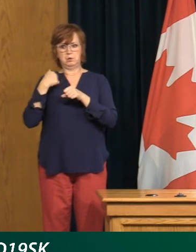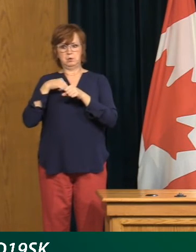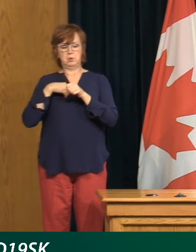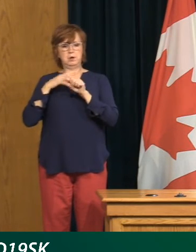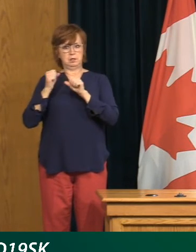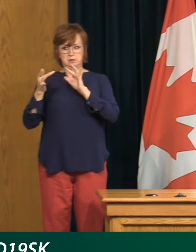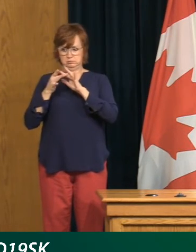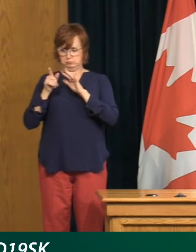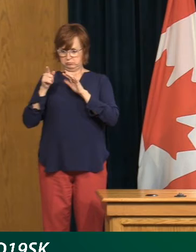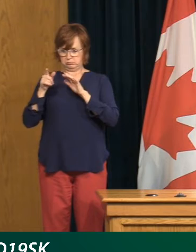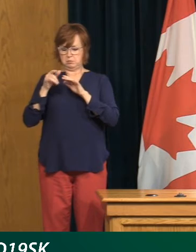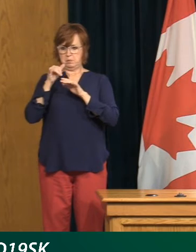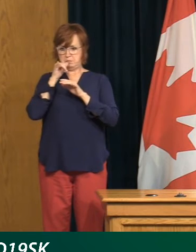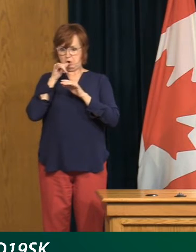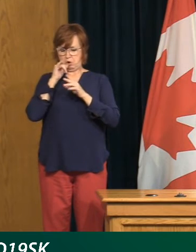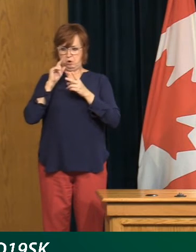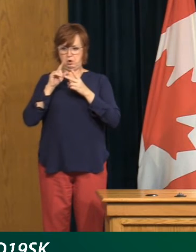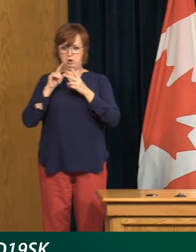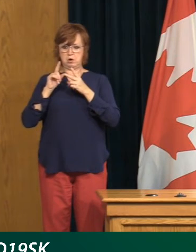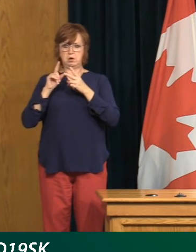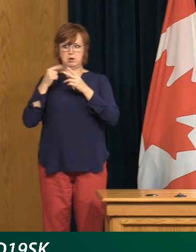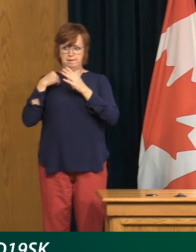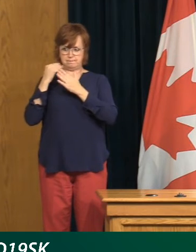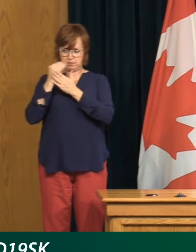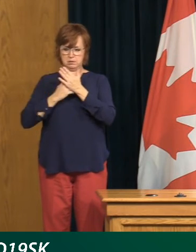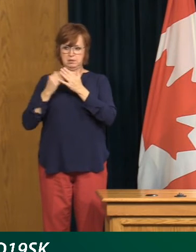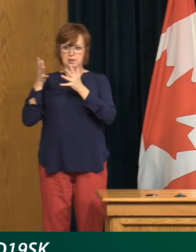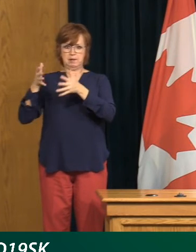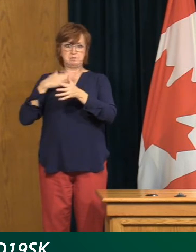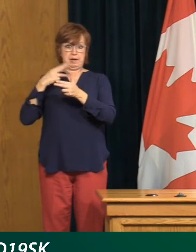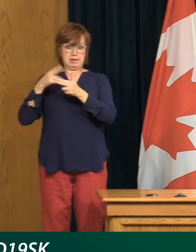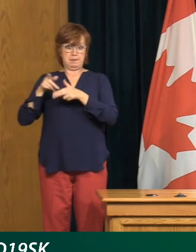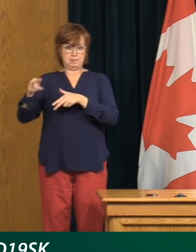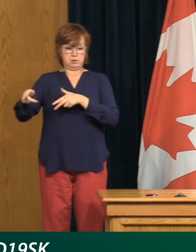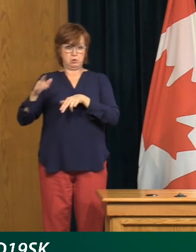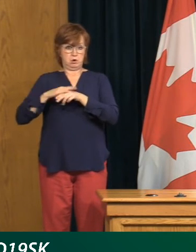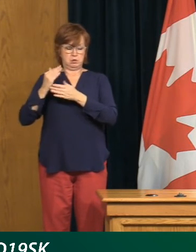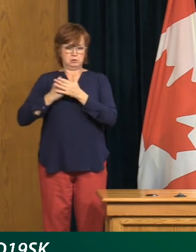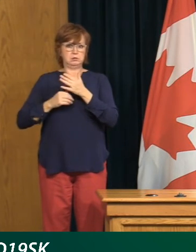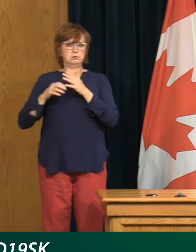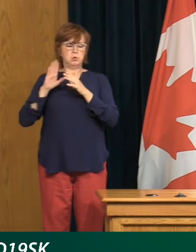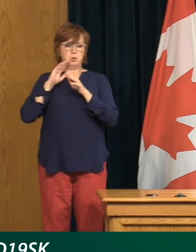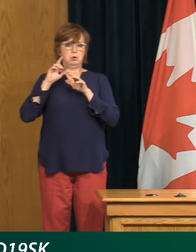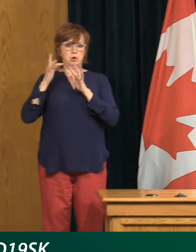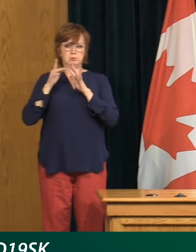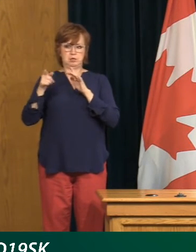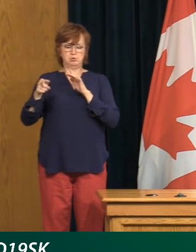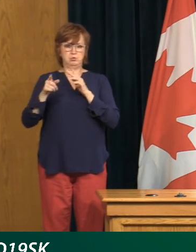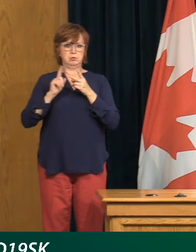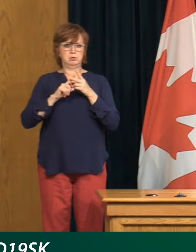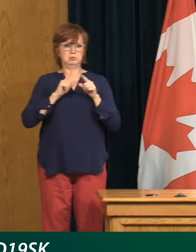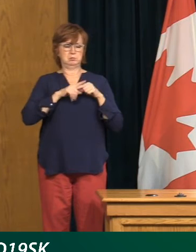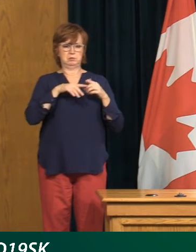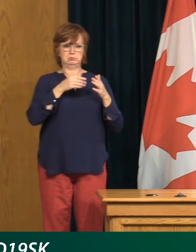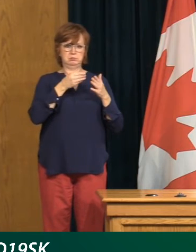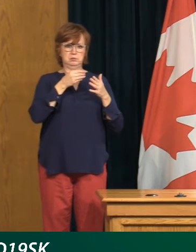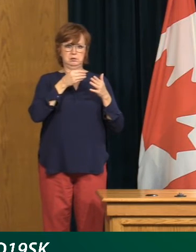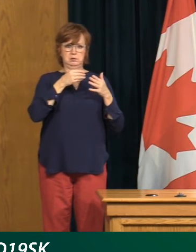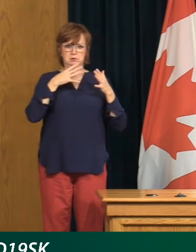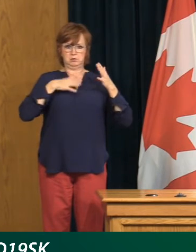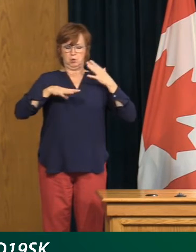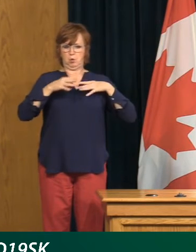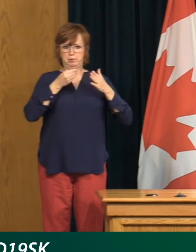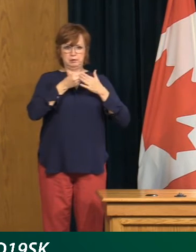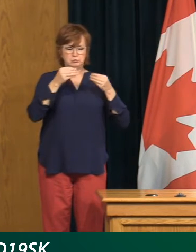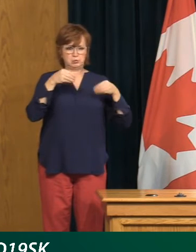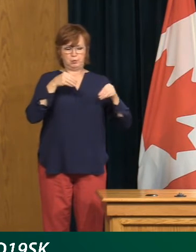patrons who visited on a specific day and time and notify them. But in other areas like retail locations, that is not possible beyond a